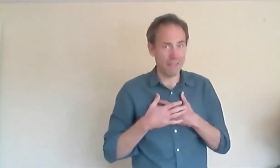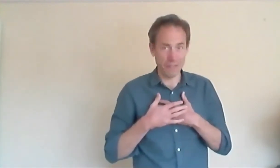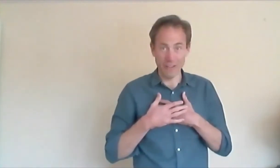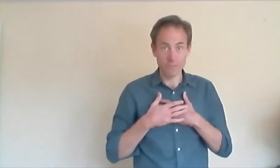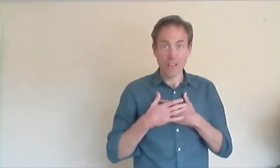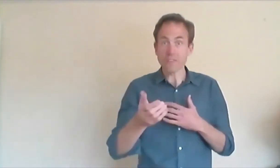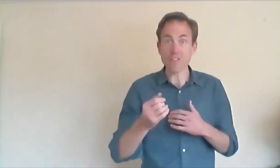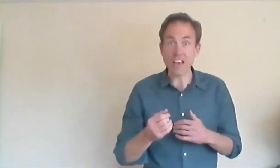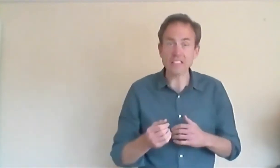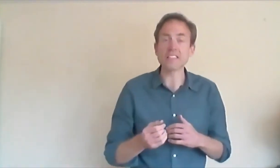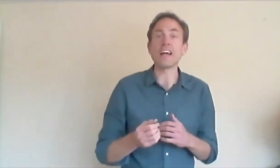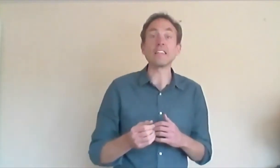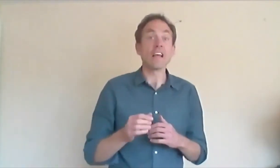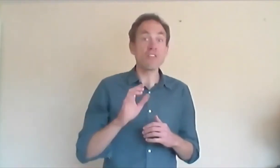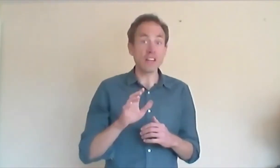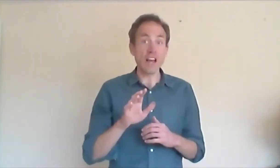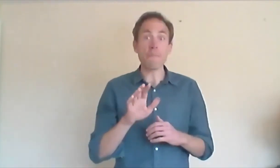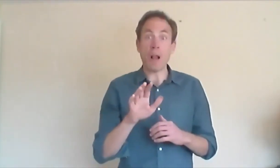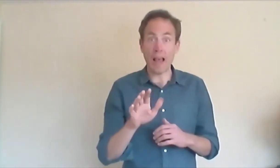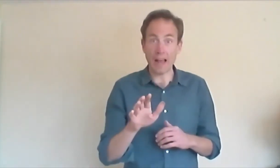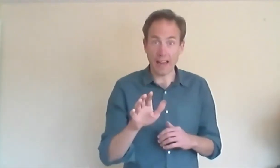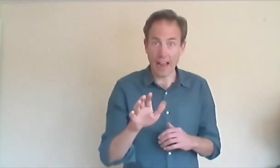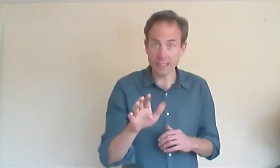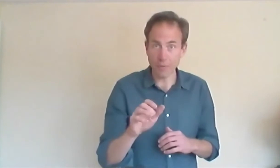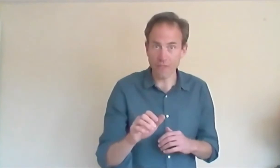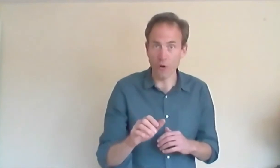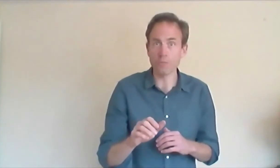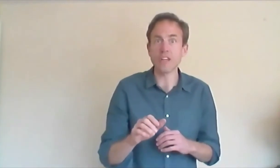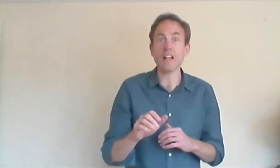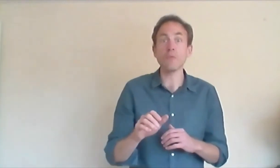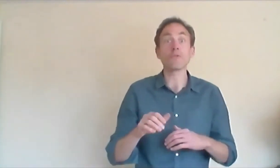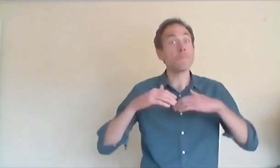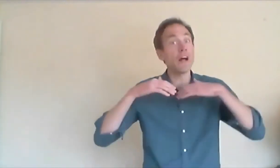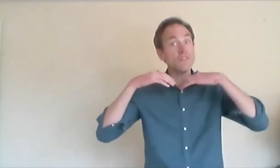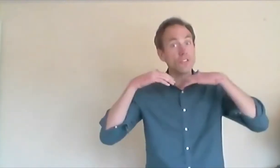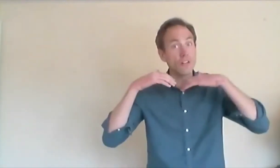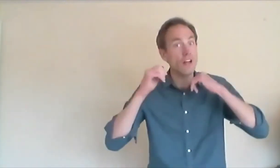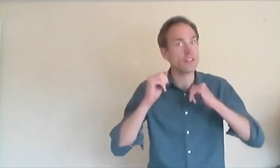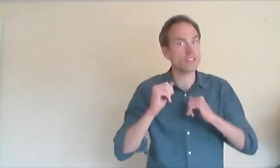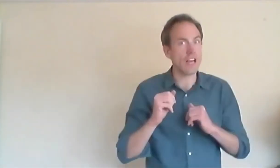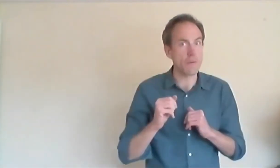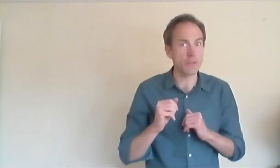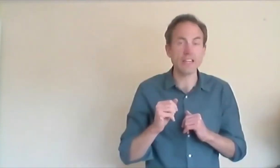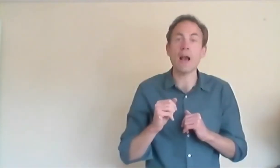They decided that a plan had to be formed to help Rapunzel escape the tower.